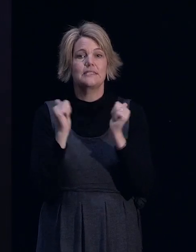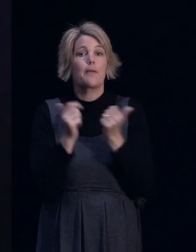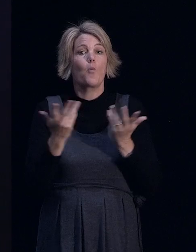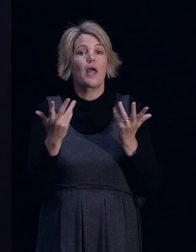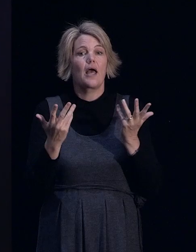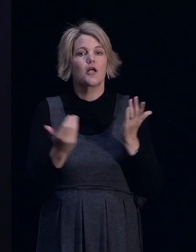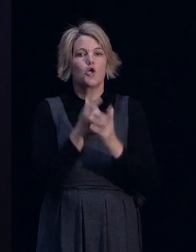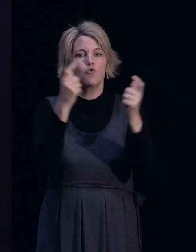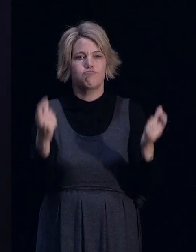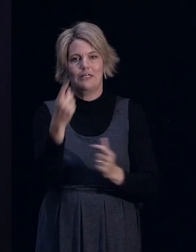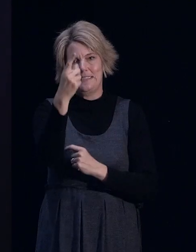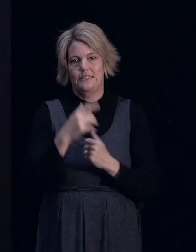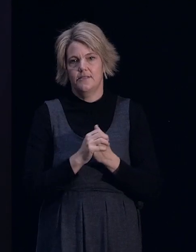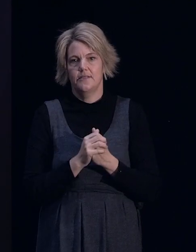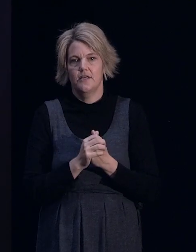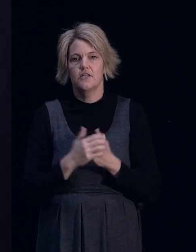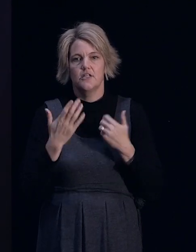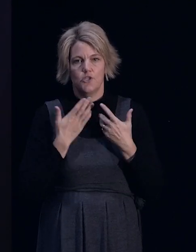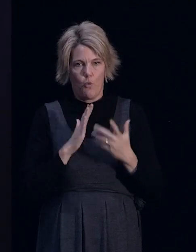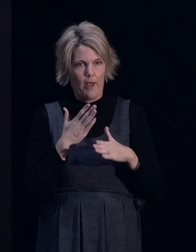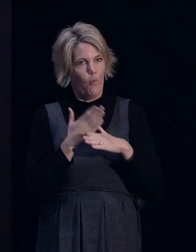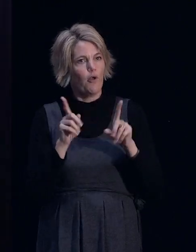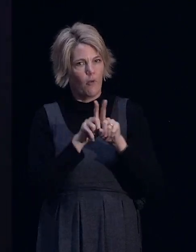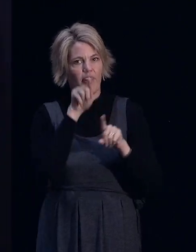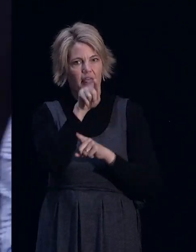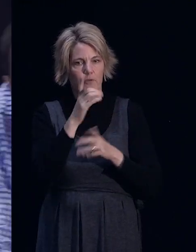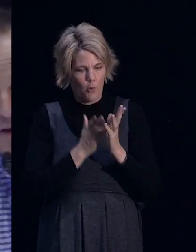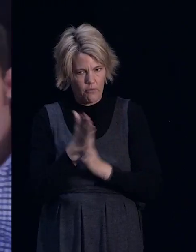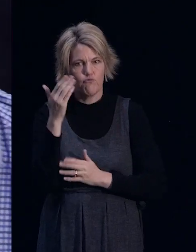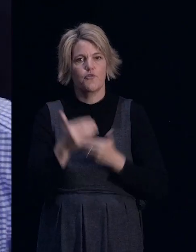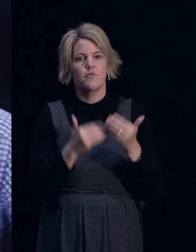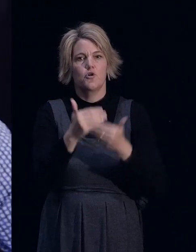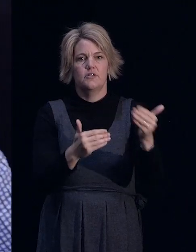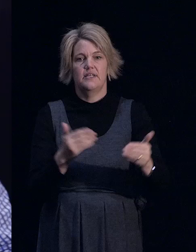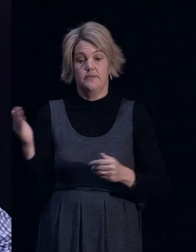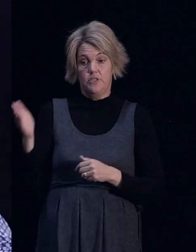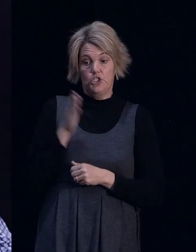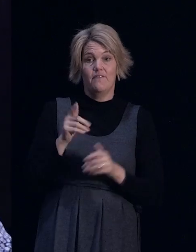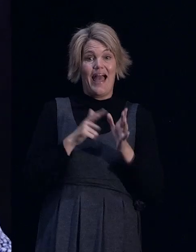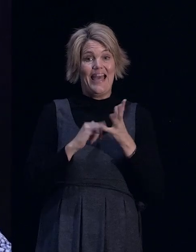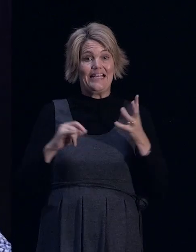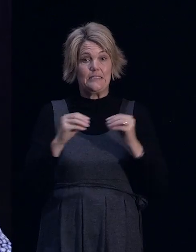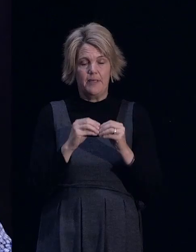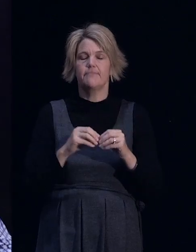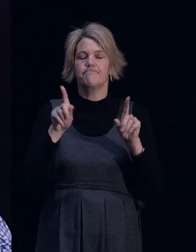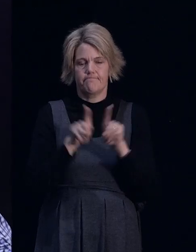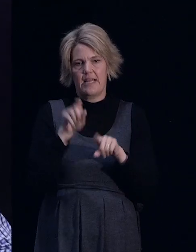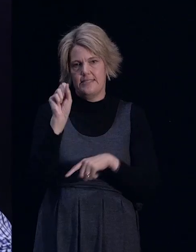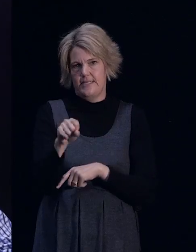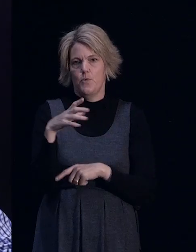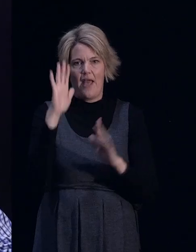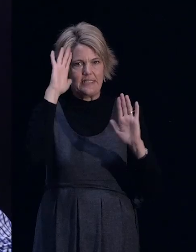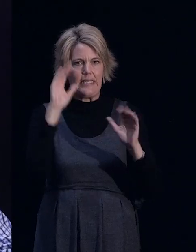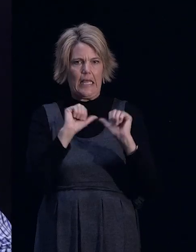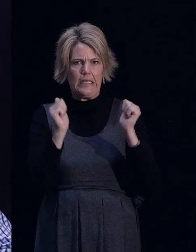looking after those affected and taking them through the process. Great. And ASB has a dedicated team also who are responsible for